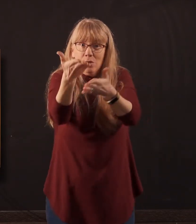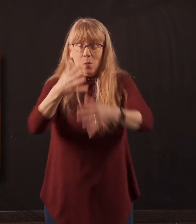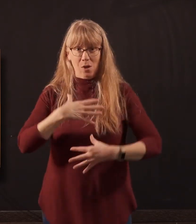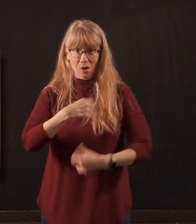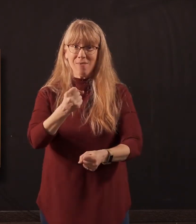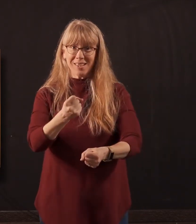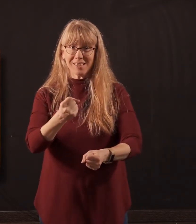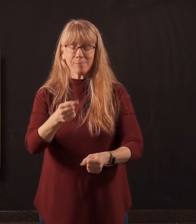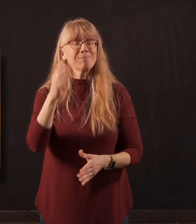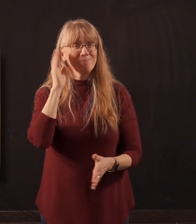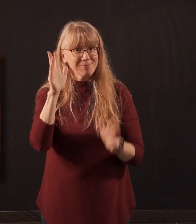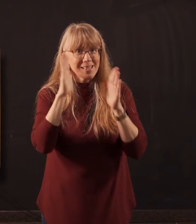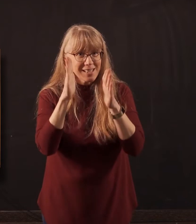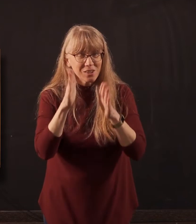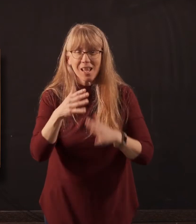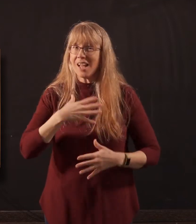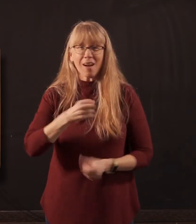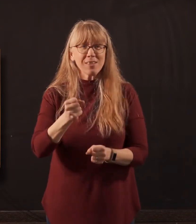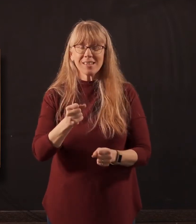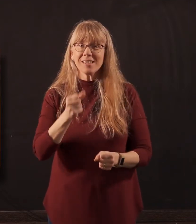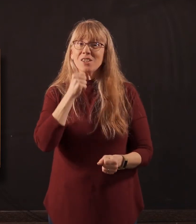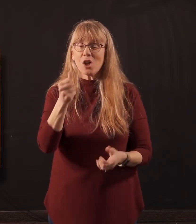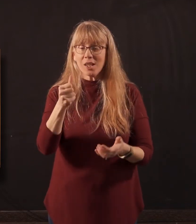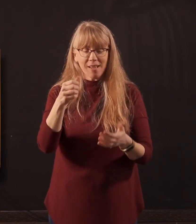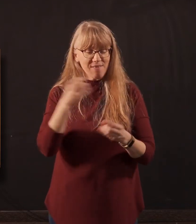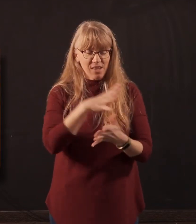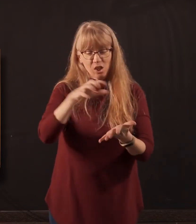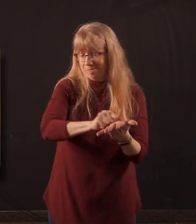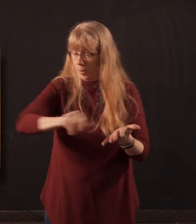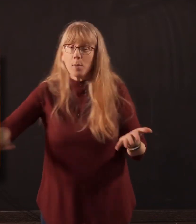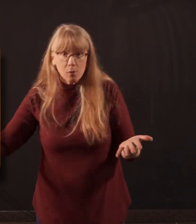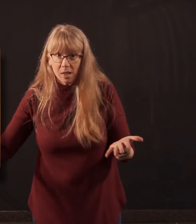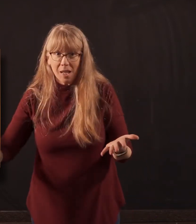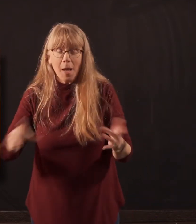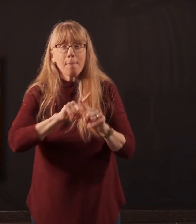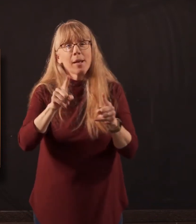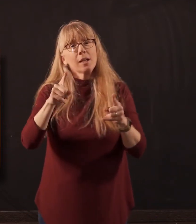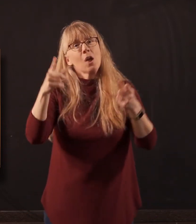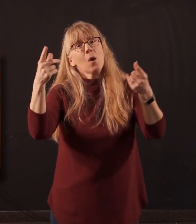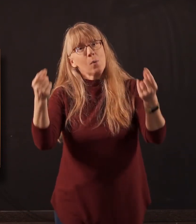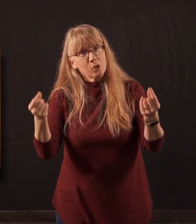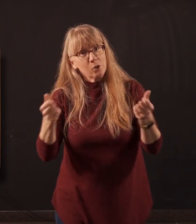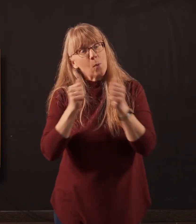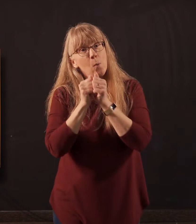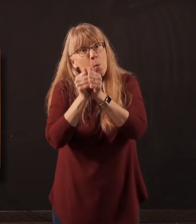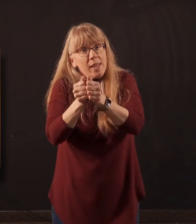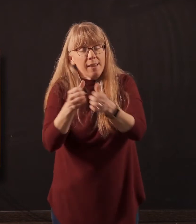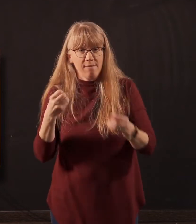Now, hear me on this. Confidence is not the absence of fear, but rather what you do with fear. Confidence isn't